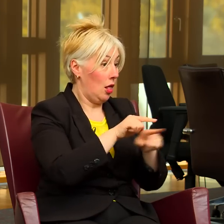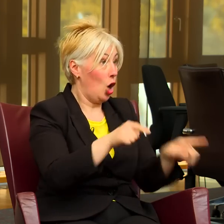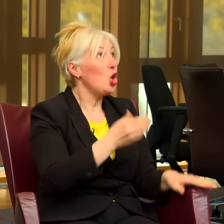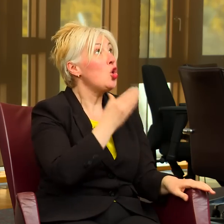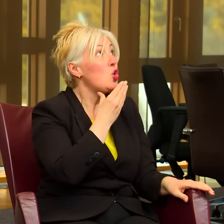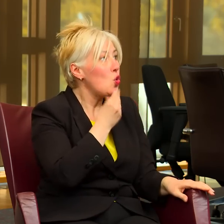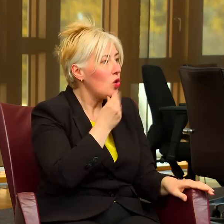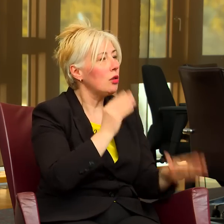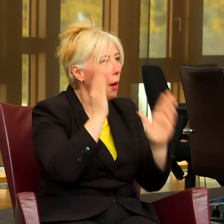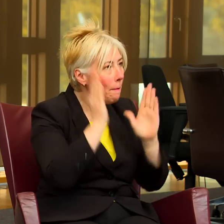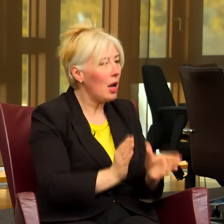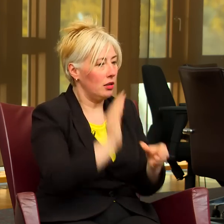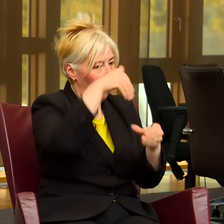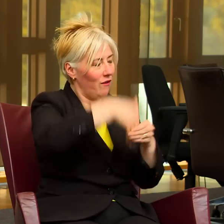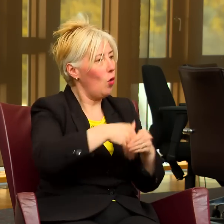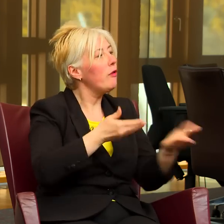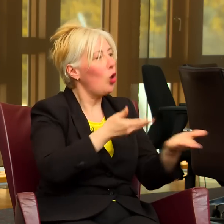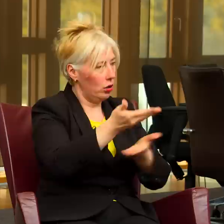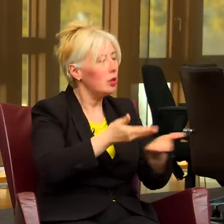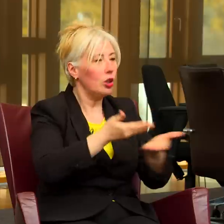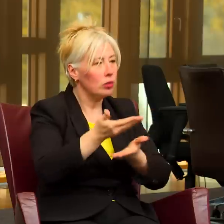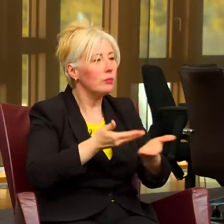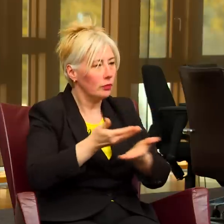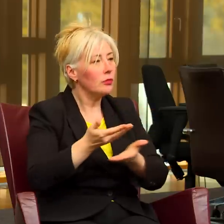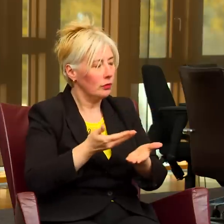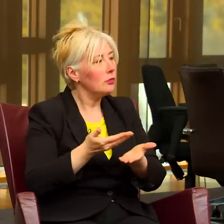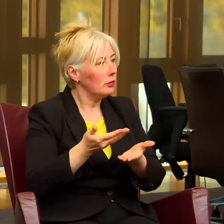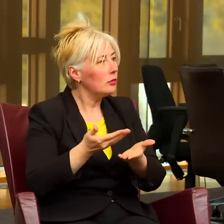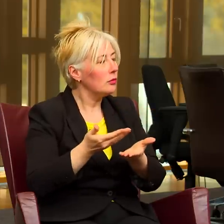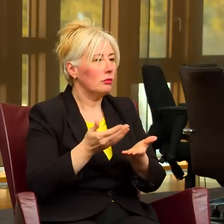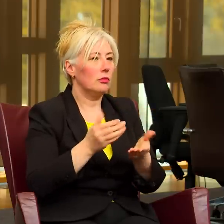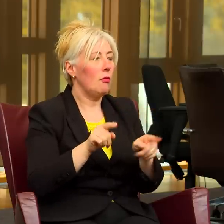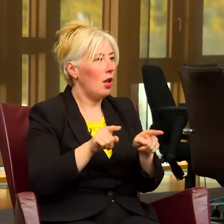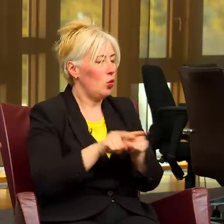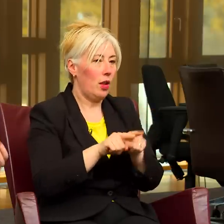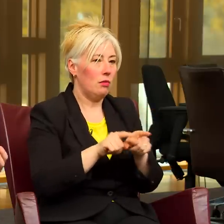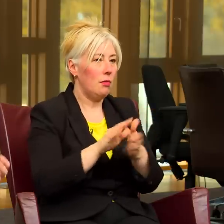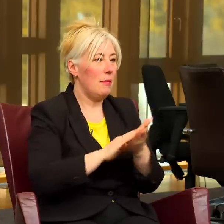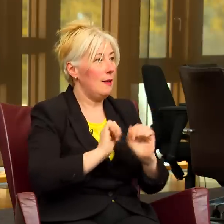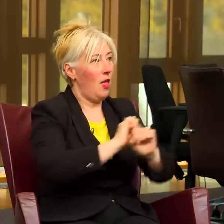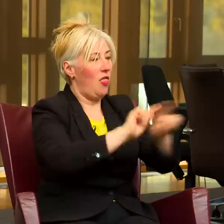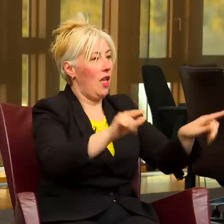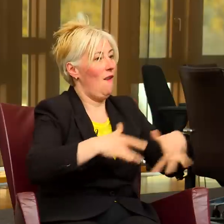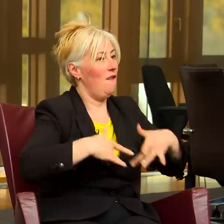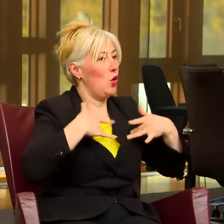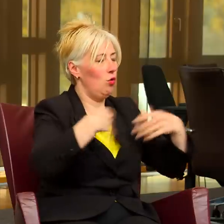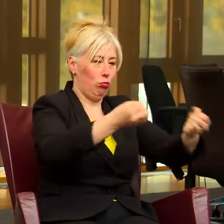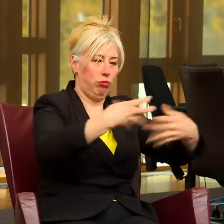get involved in the consultation process and get involved in giving their opinions to local authorities and